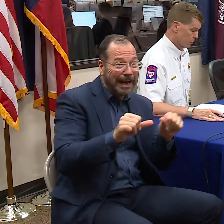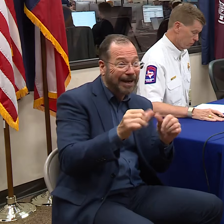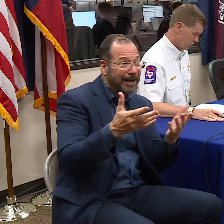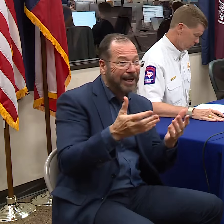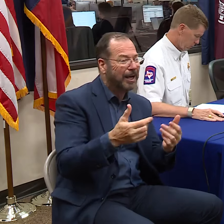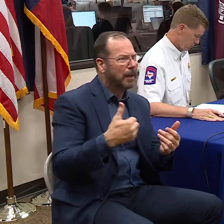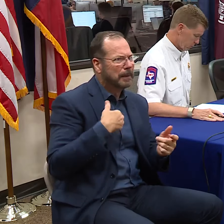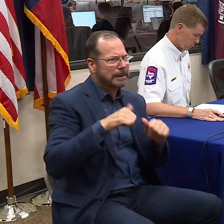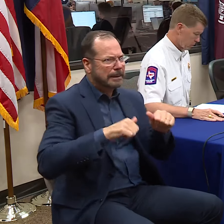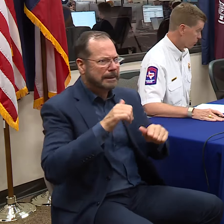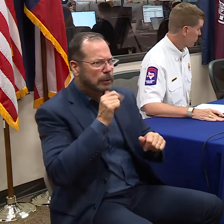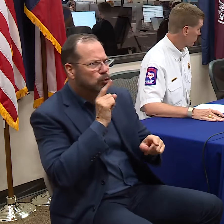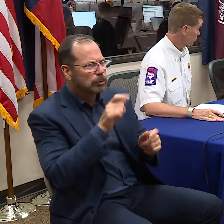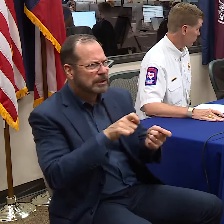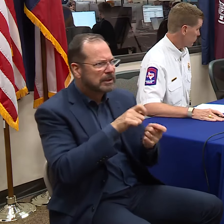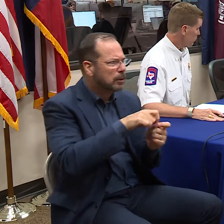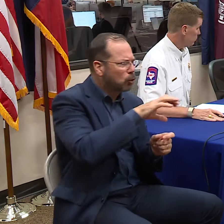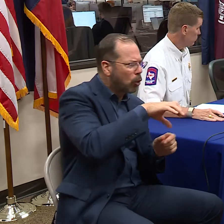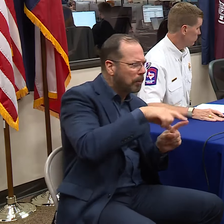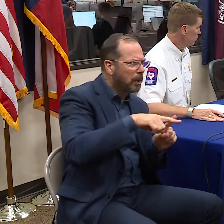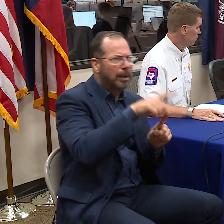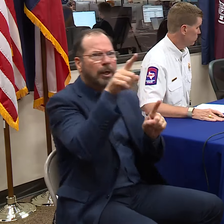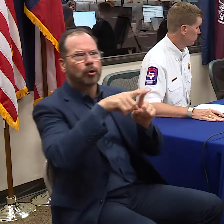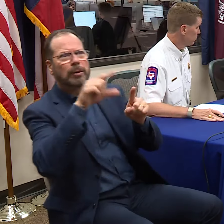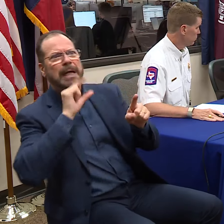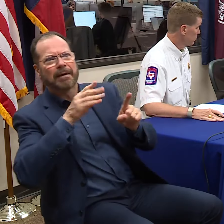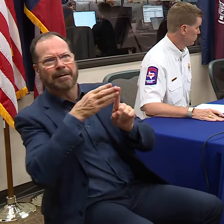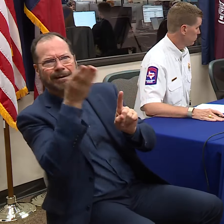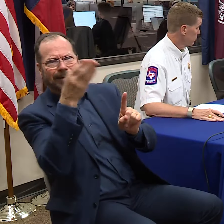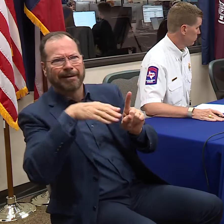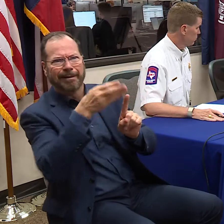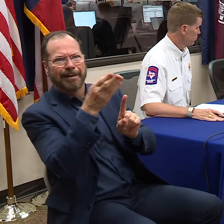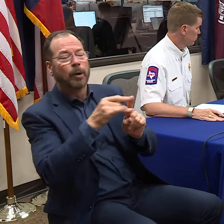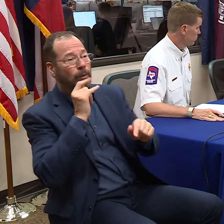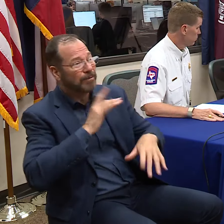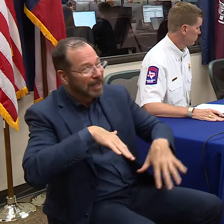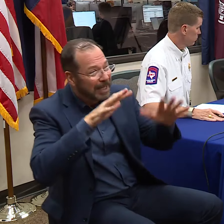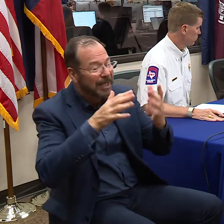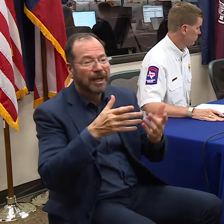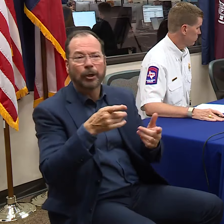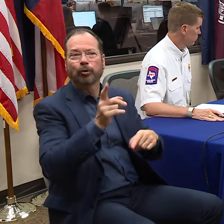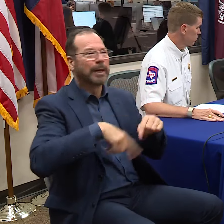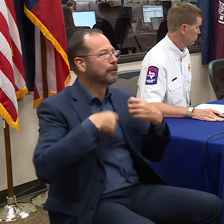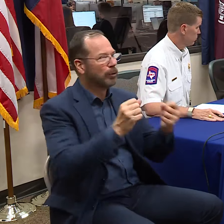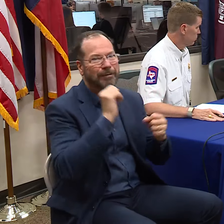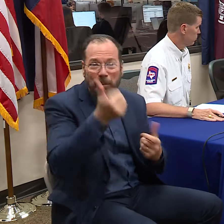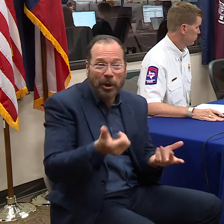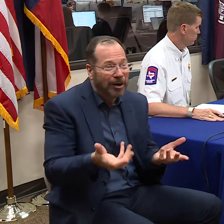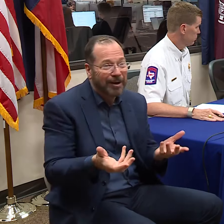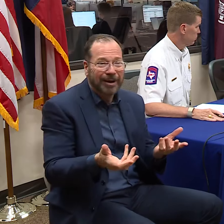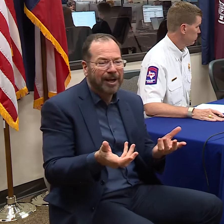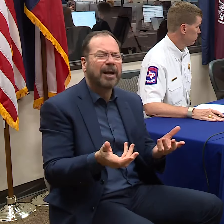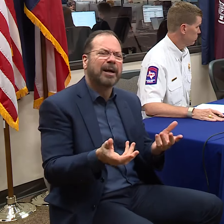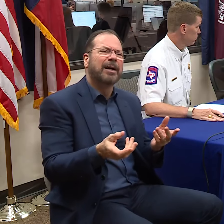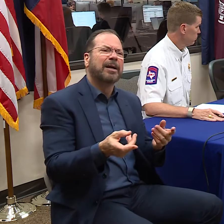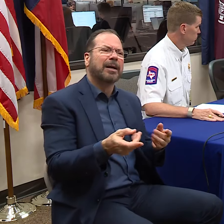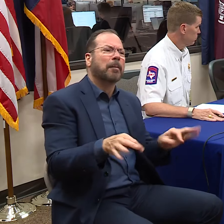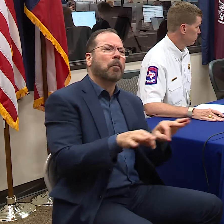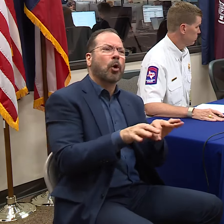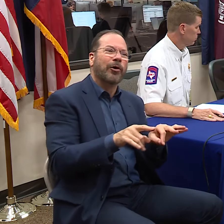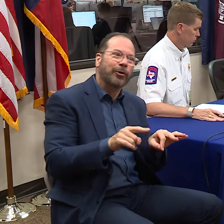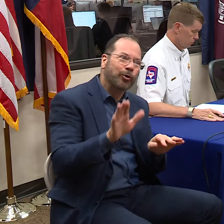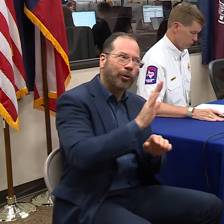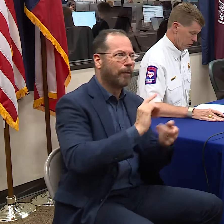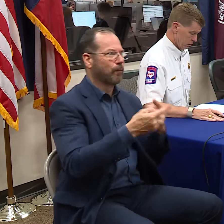And we're not exactly sure between Corpus and Galveston where it's going to hit, and there's going to be flooding, and you're not going to be able to drive tomorrow? Be sure they know,